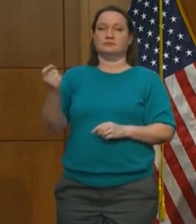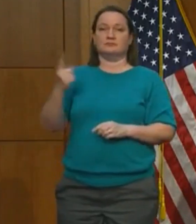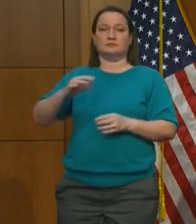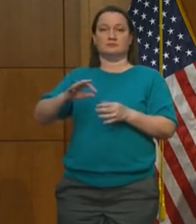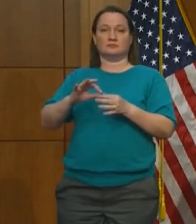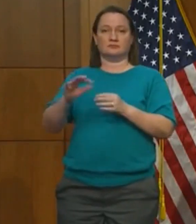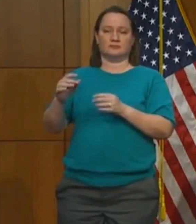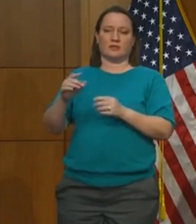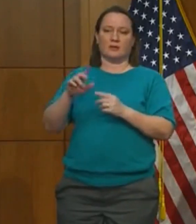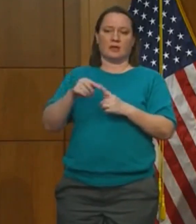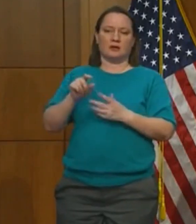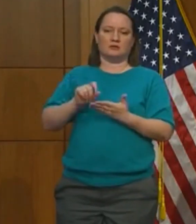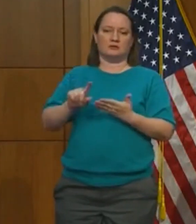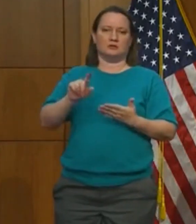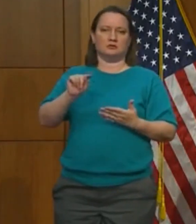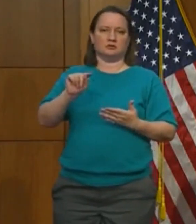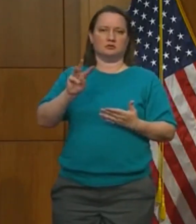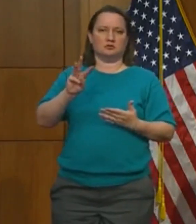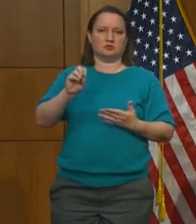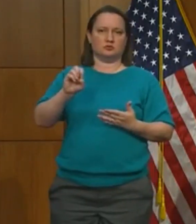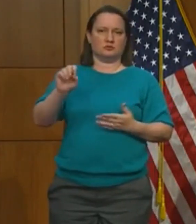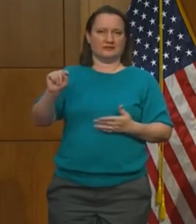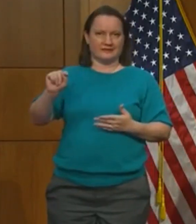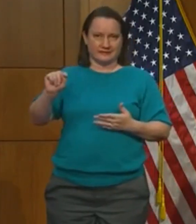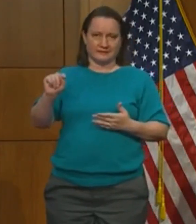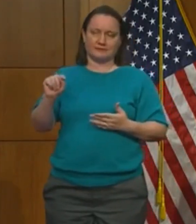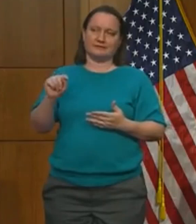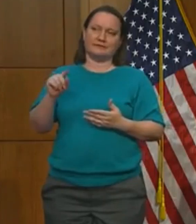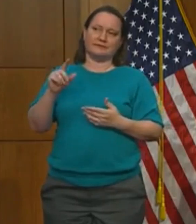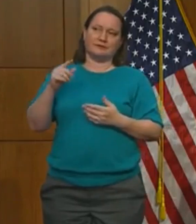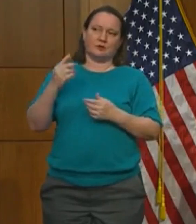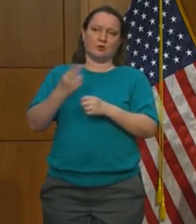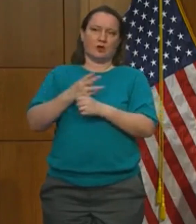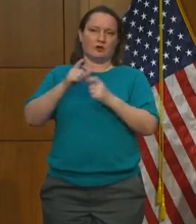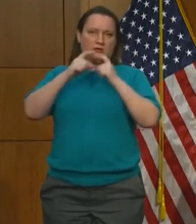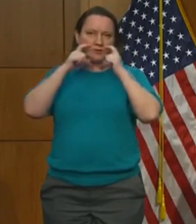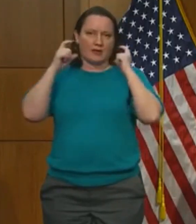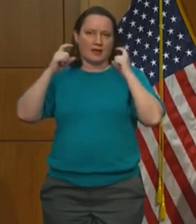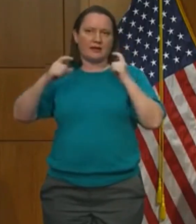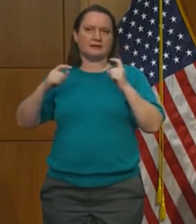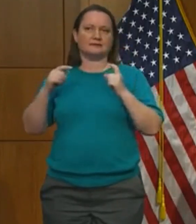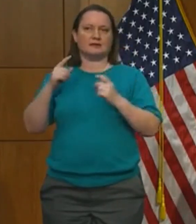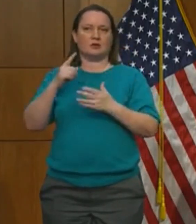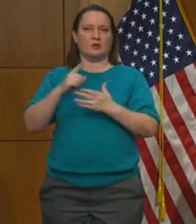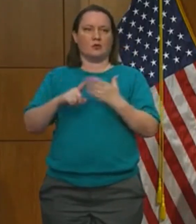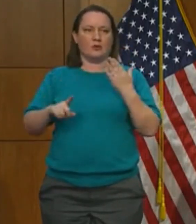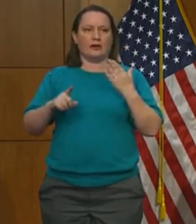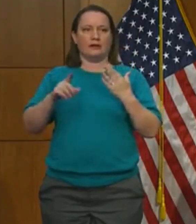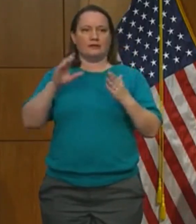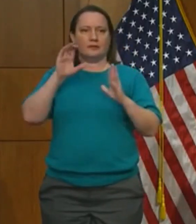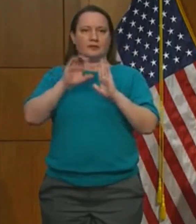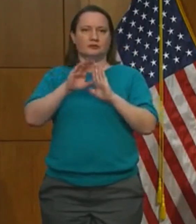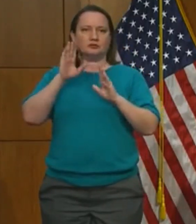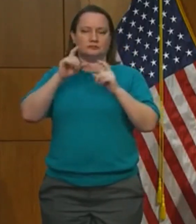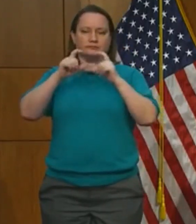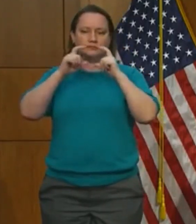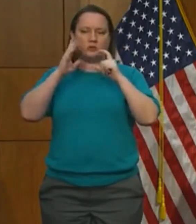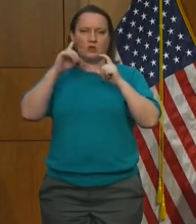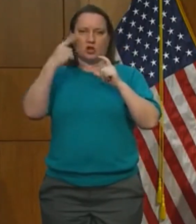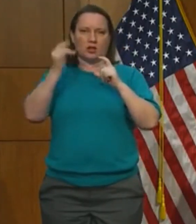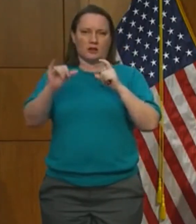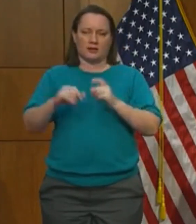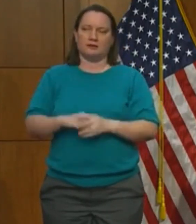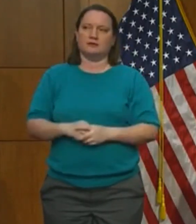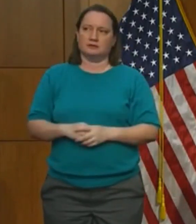University regarding the wearing a face mask and what those face masks would look like. I